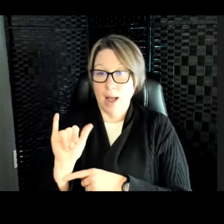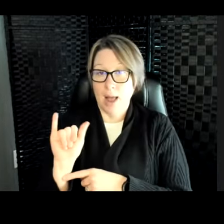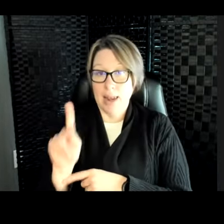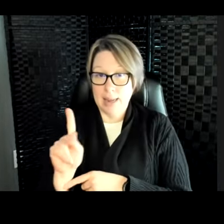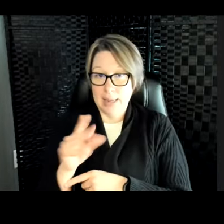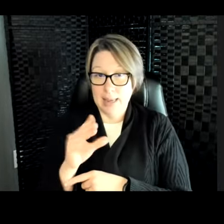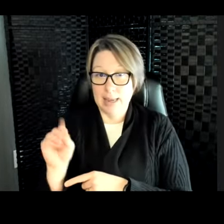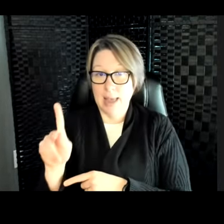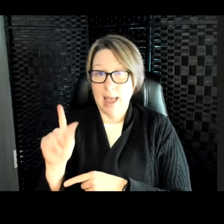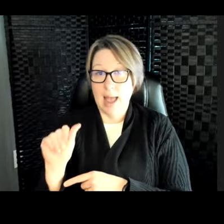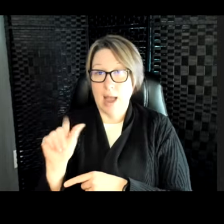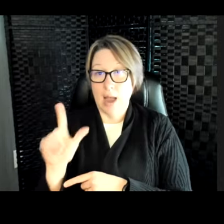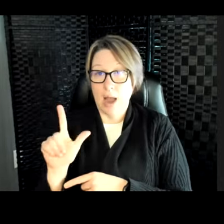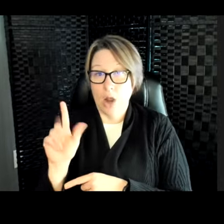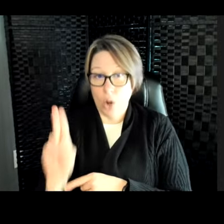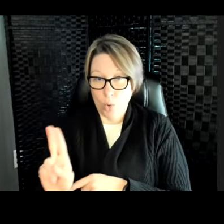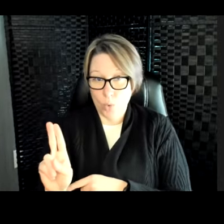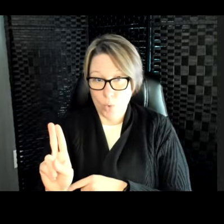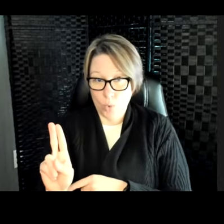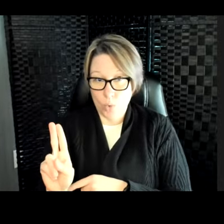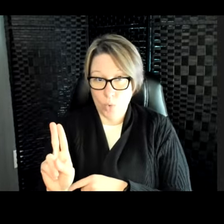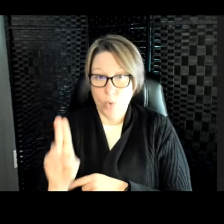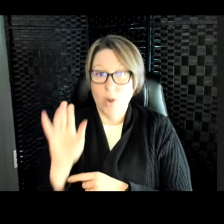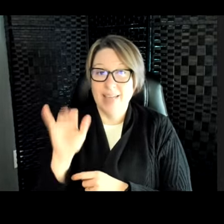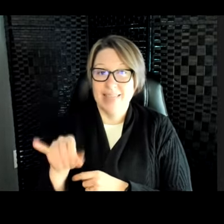for thunder and lightning.